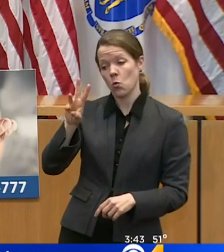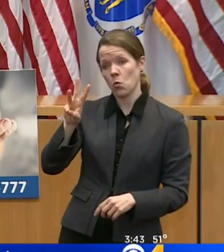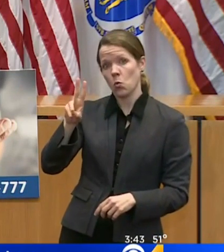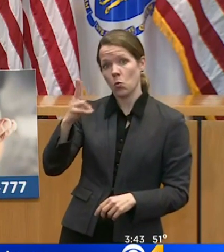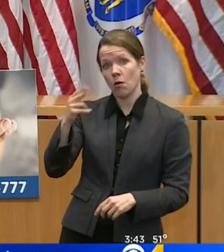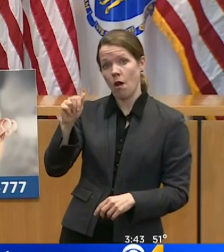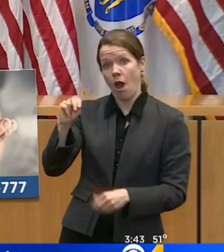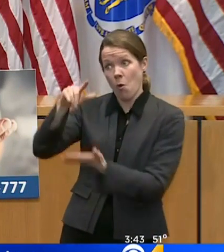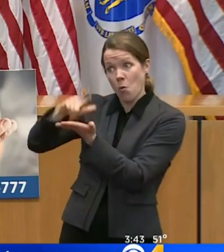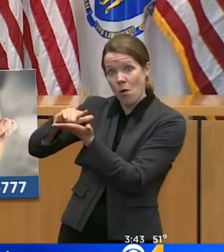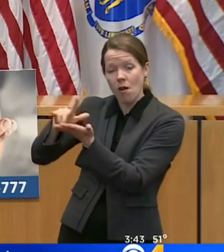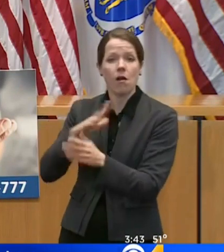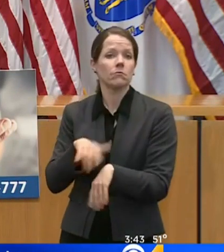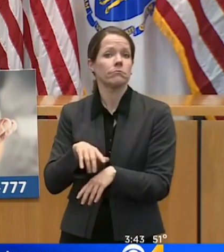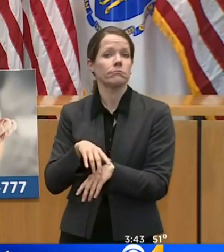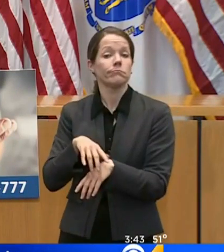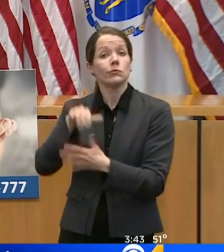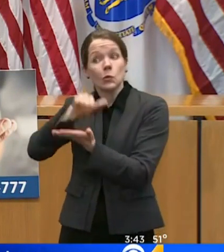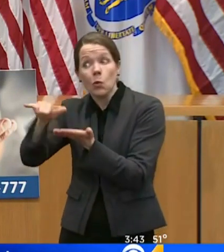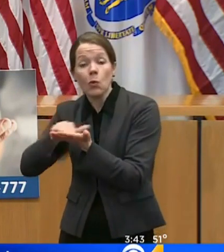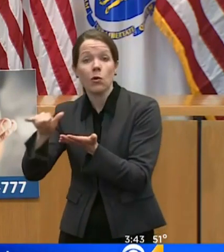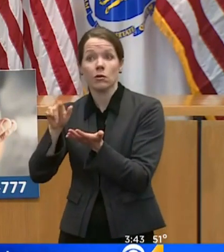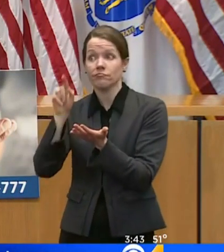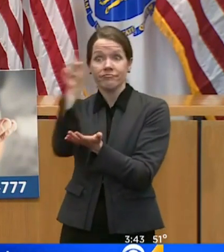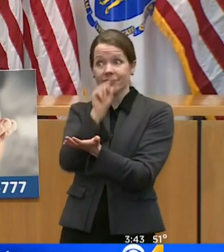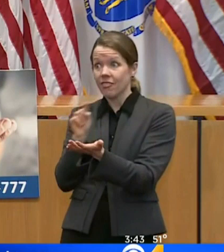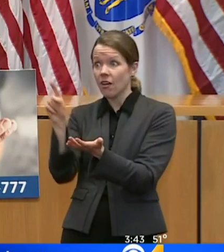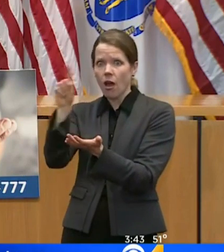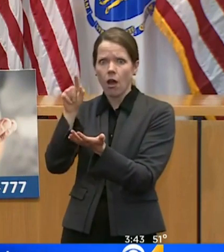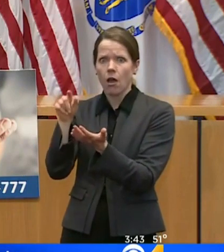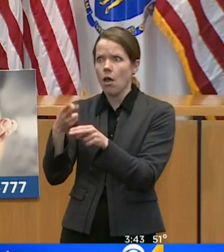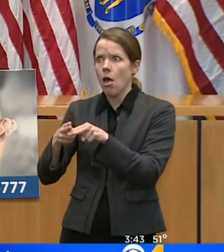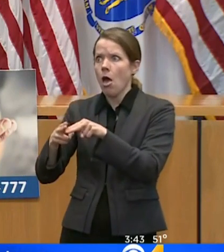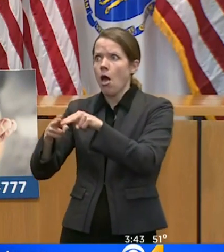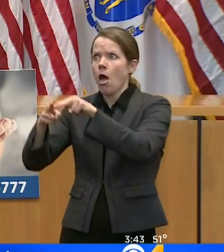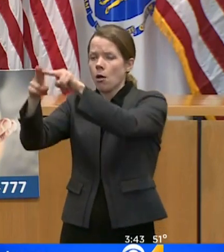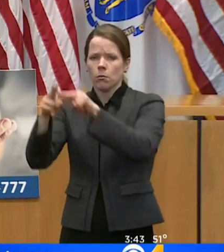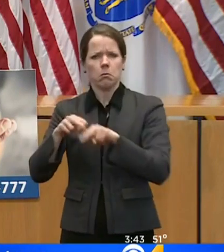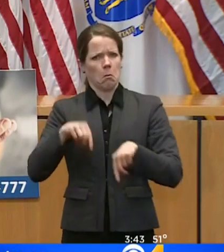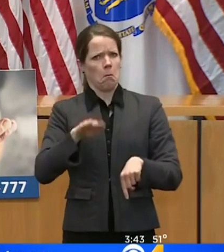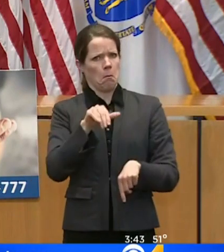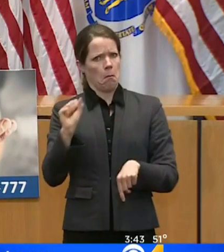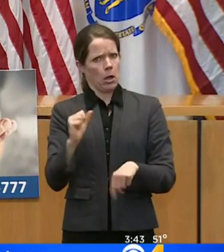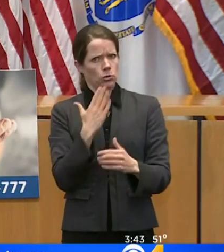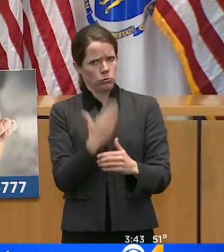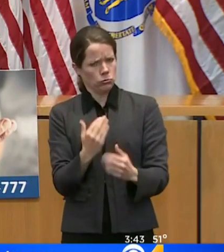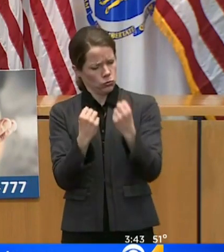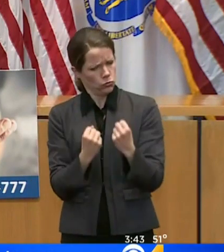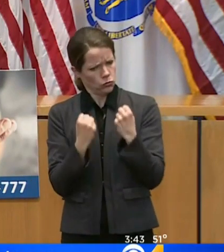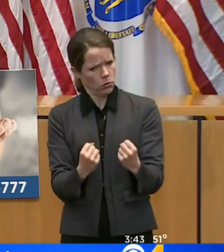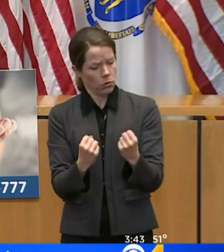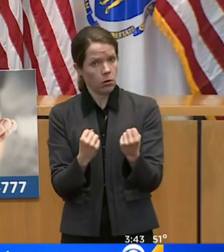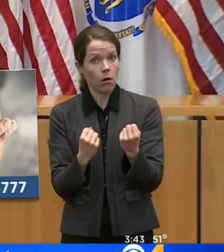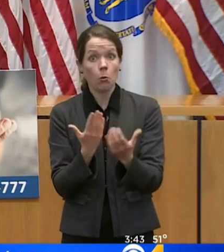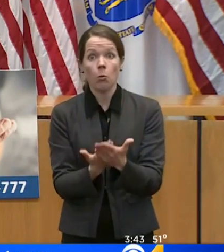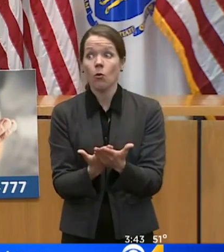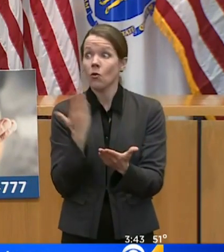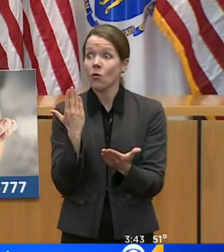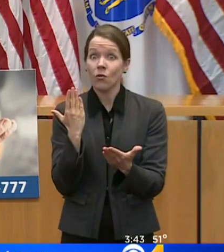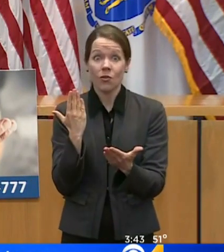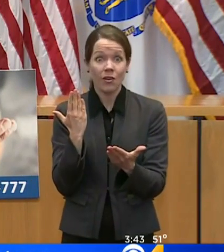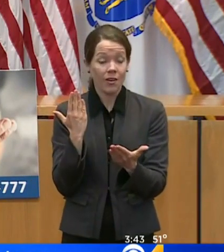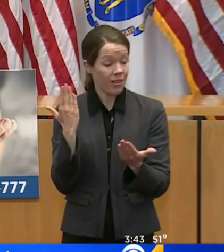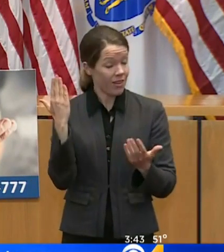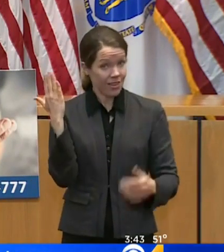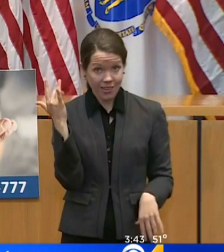which means we're cautiously optimistic that our social distancing, essential services orders, and other measures that we